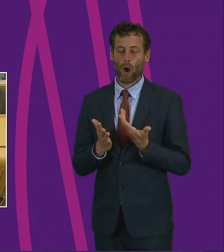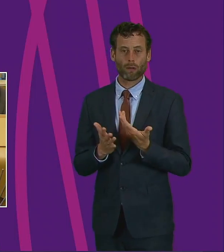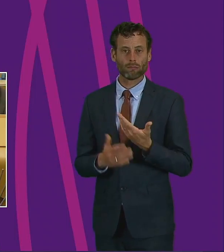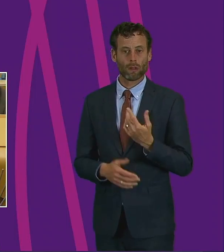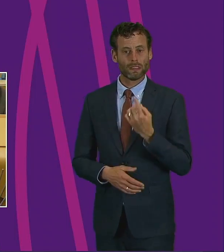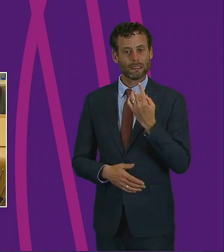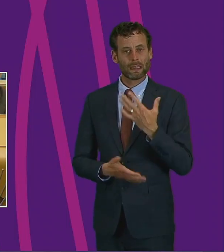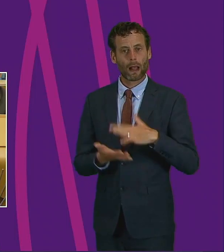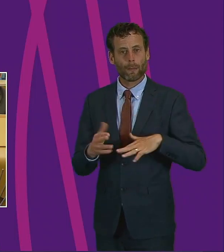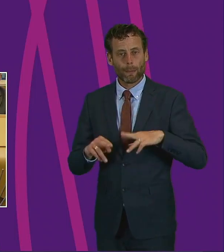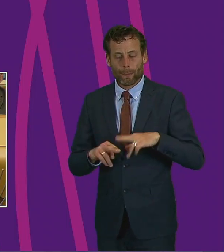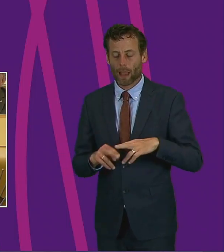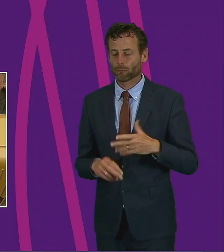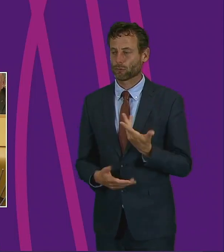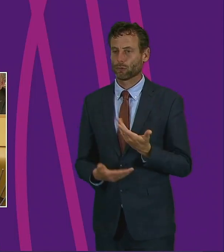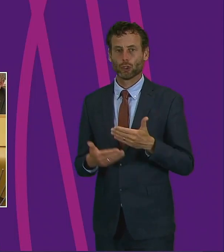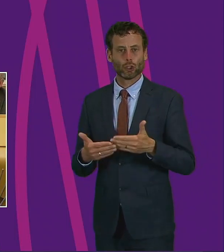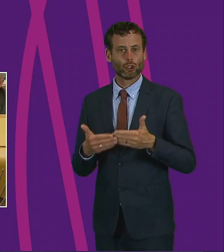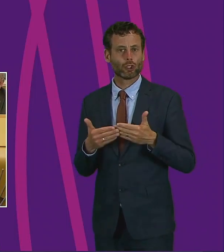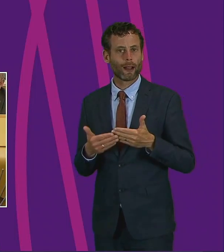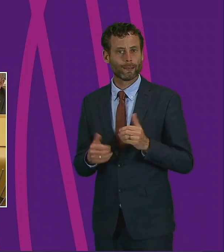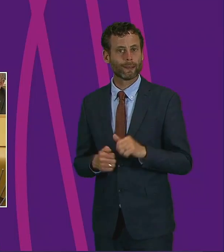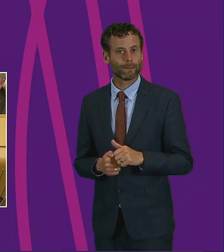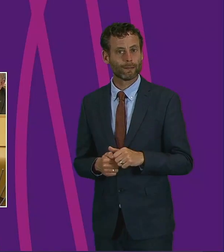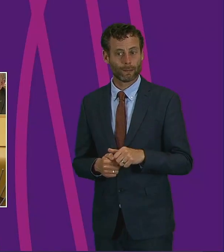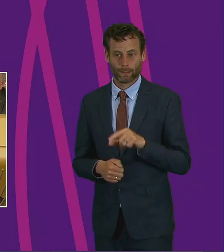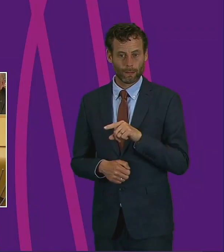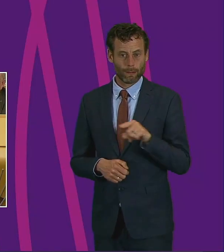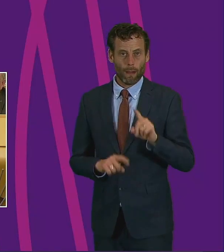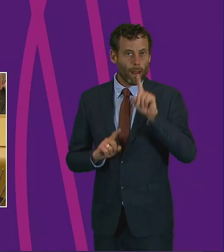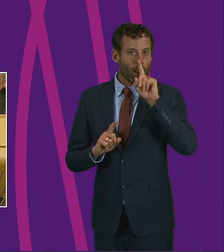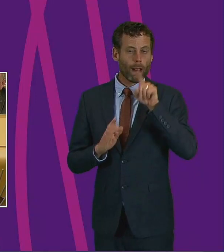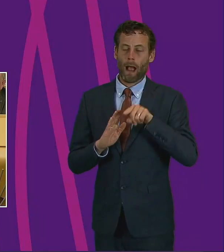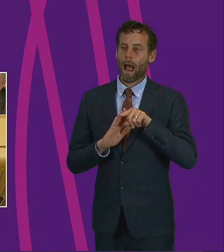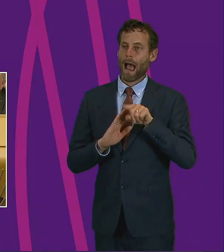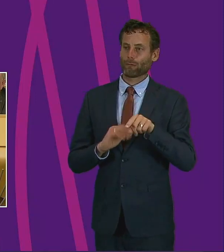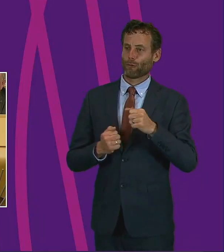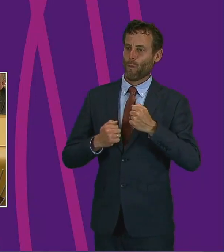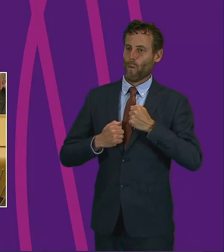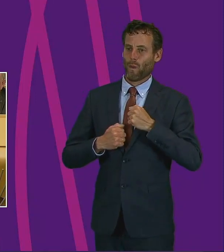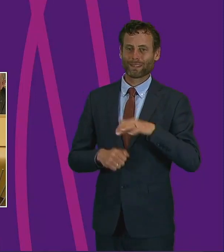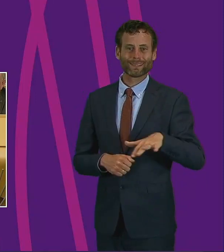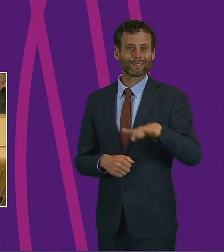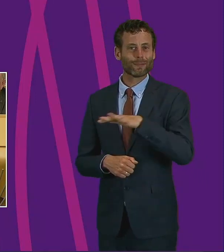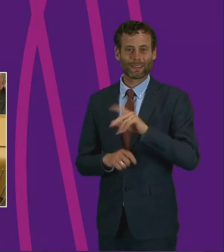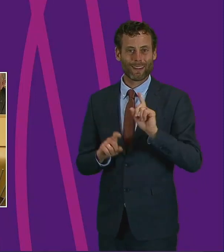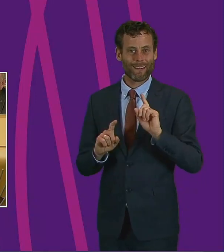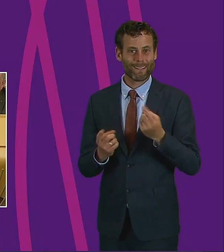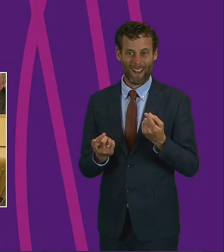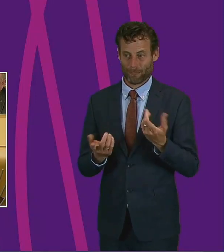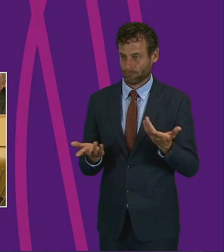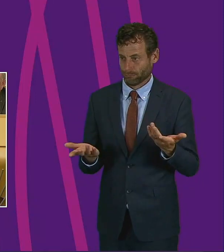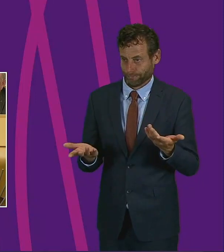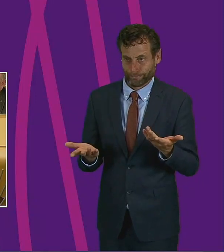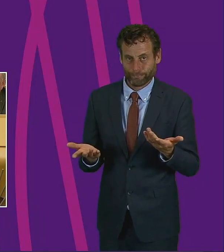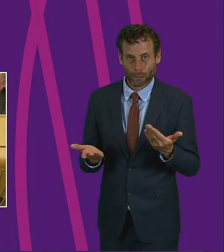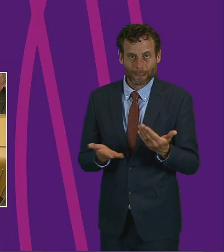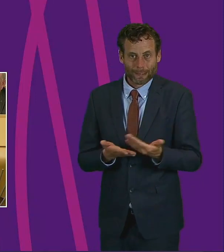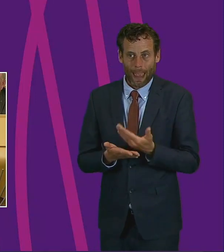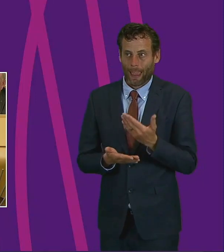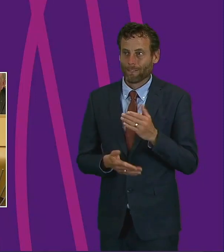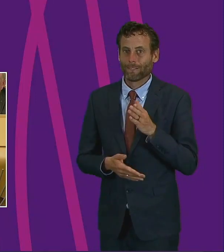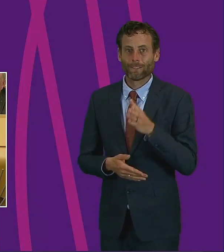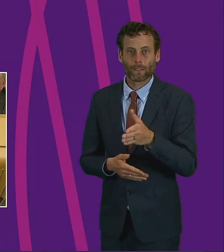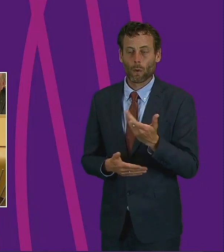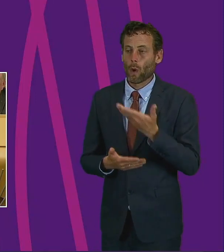those who don't have their own space, access to outdoor space, those who have precarious employment contracts, those who have no